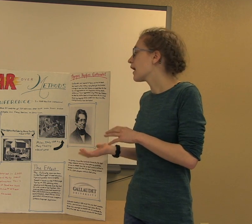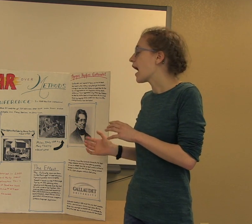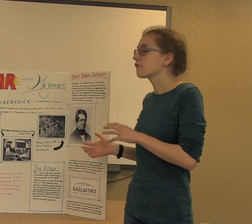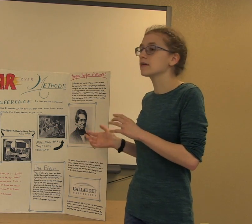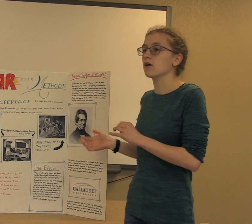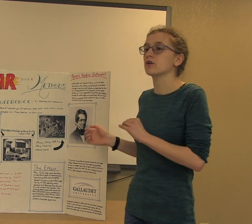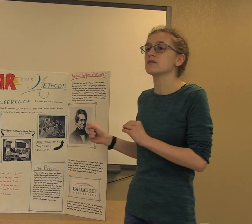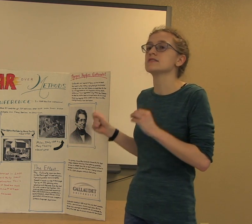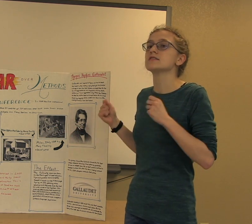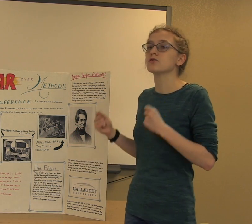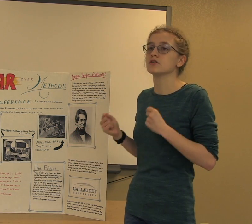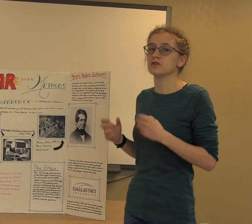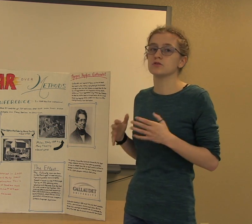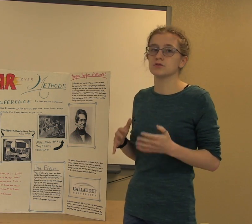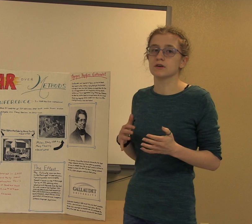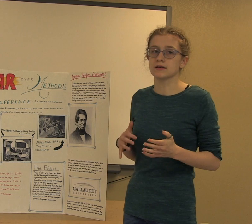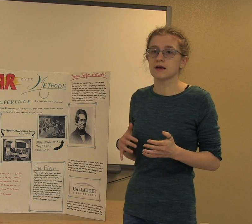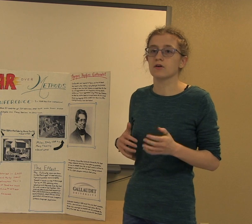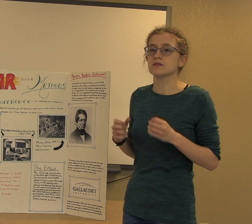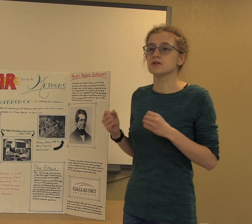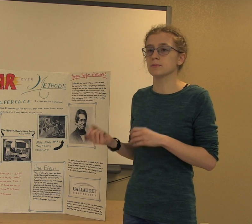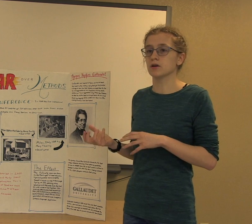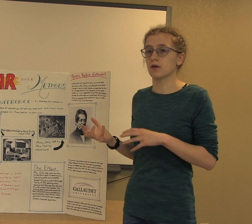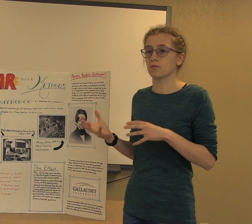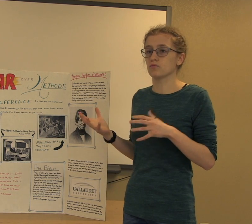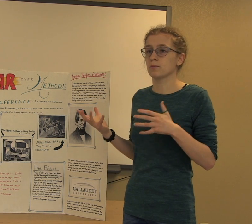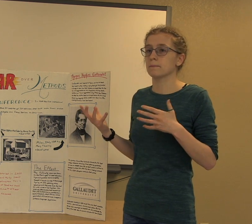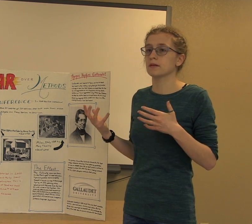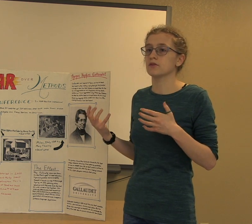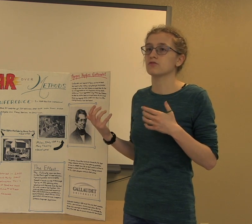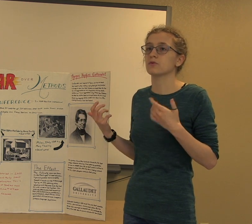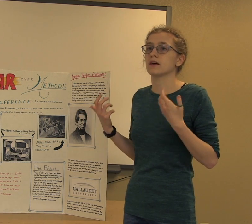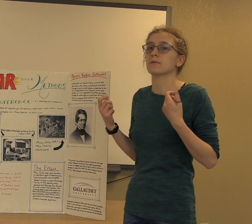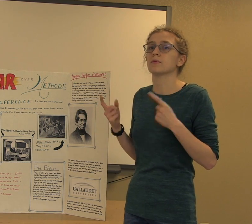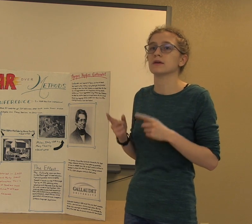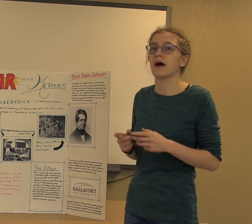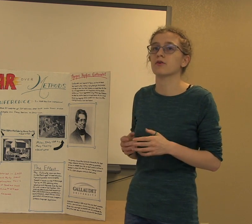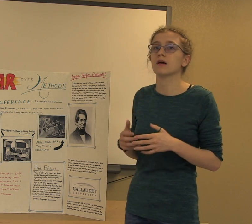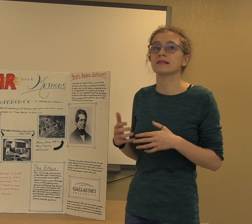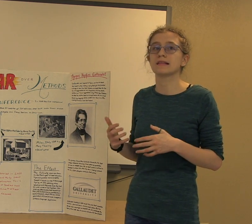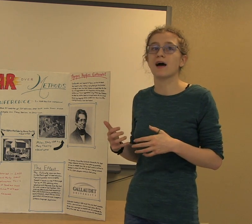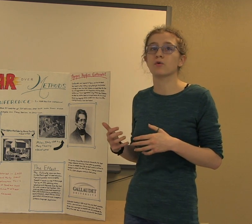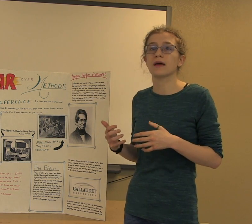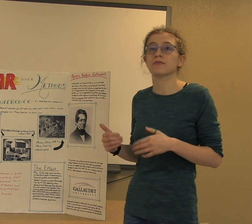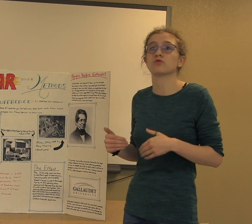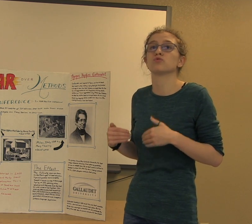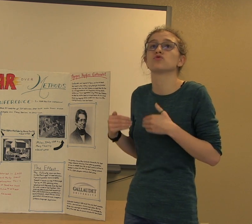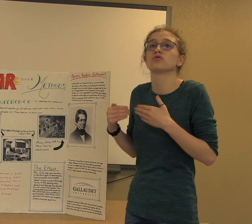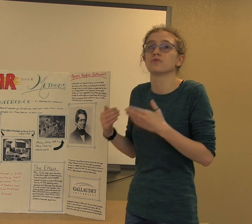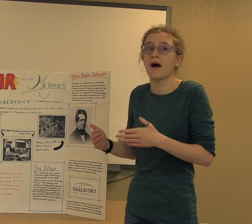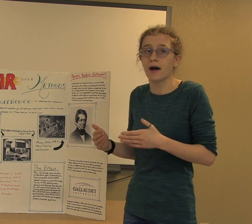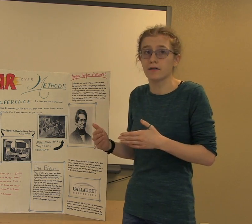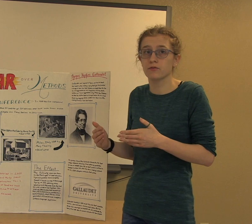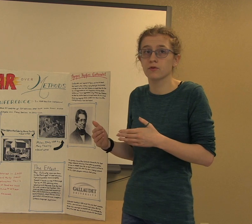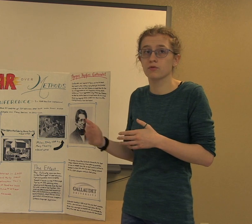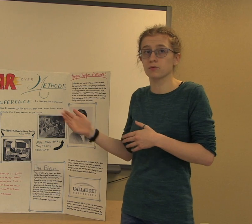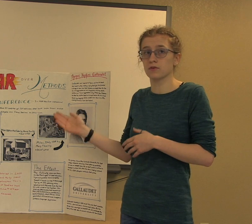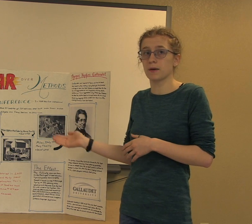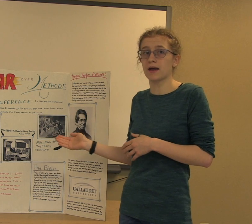Having Gallaudet still continue to use ASL and still be a place for deaf people to gather allowed ASL to survive through this ban